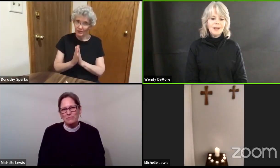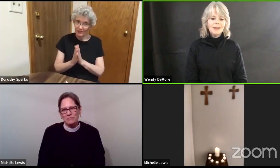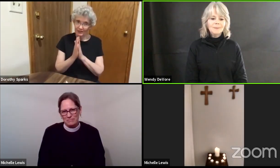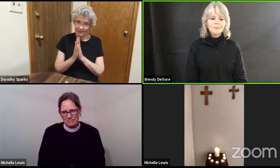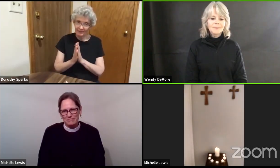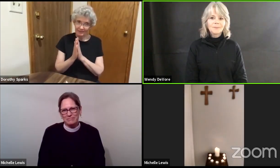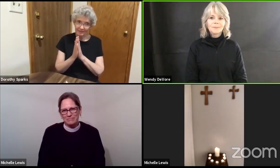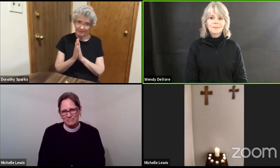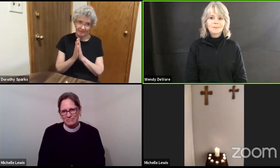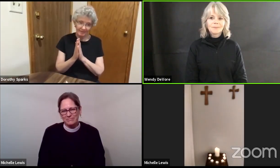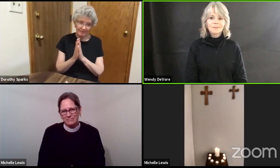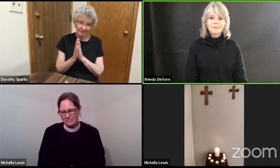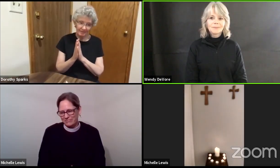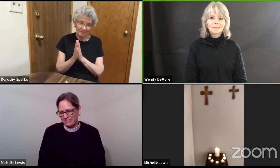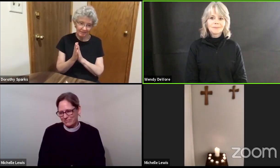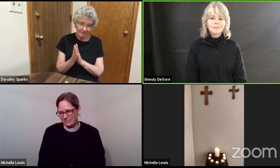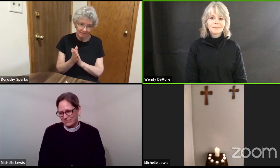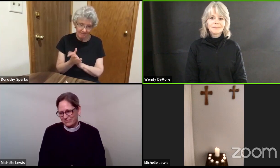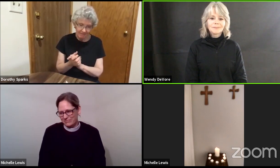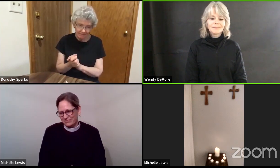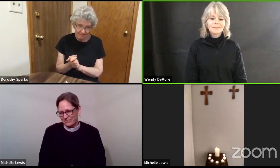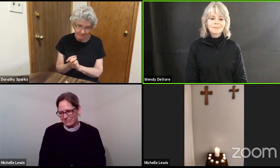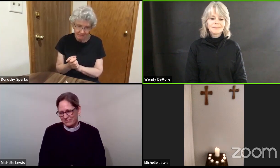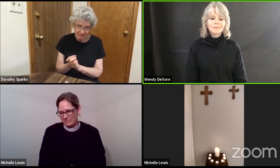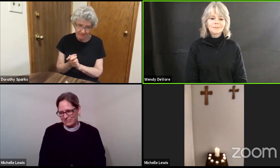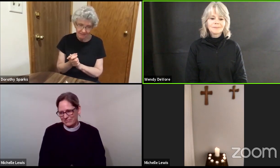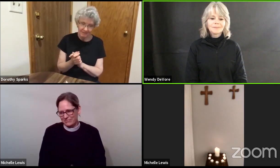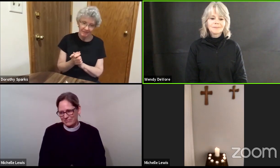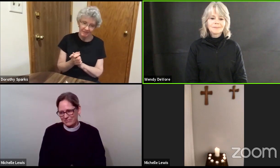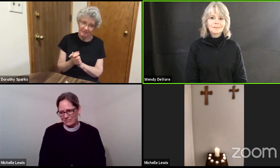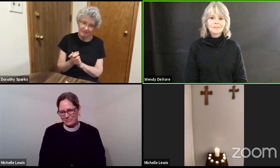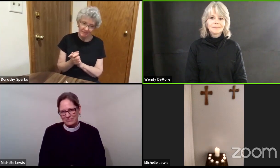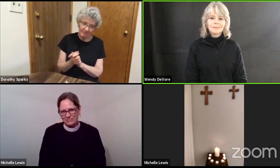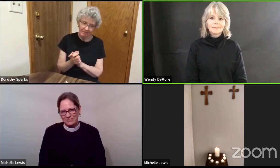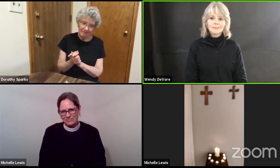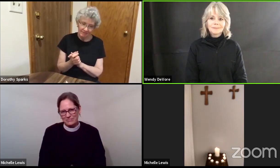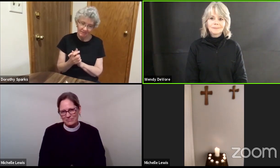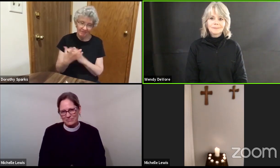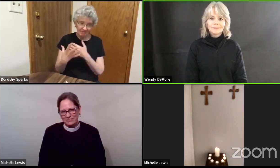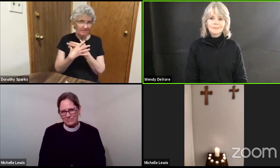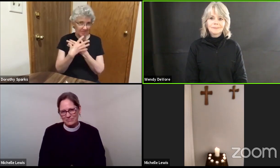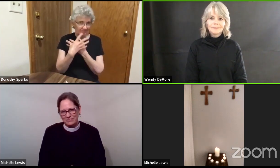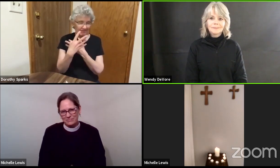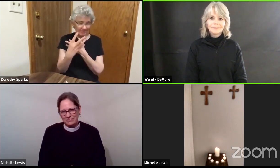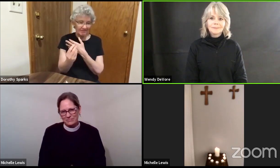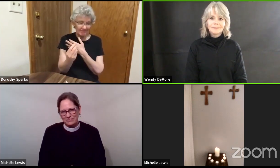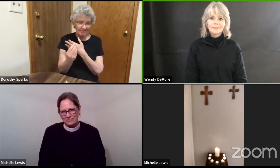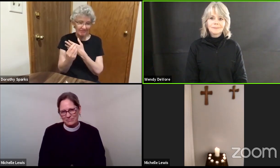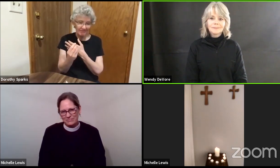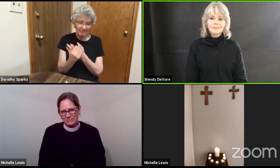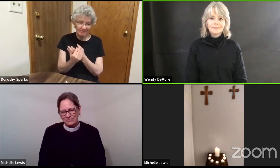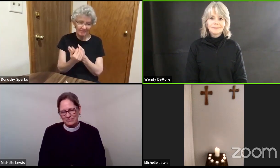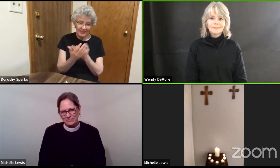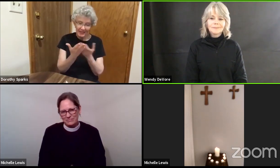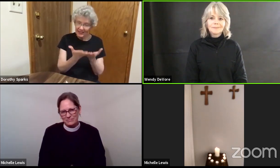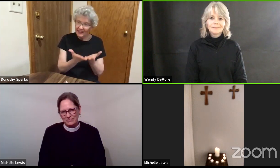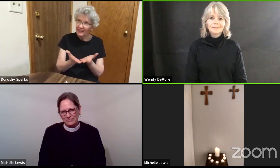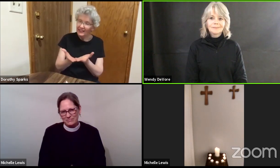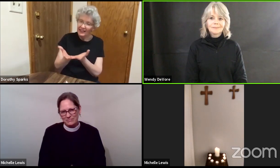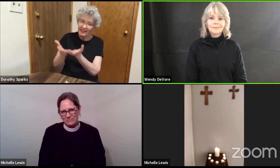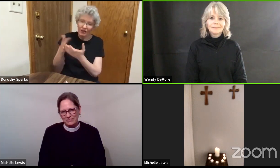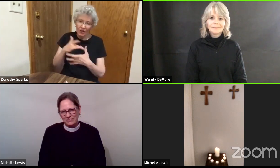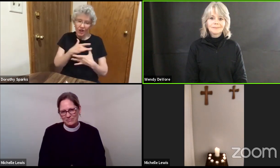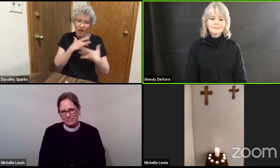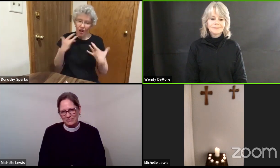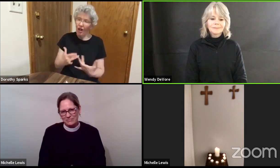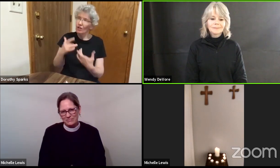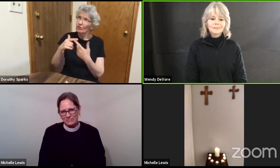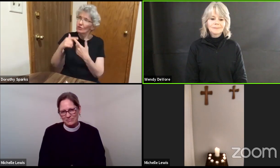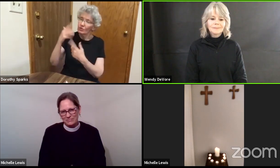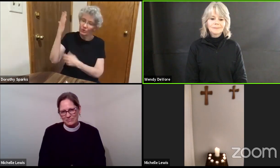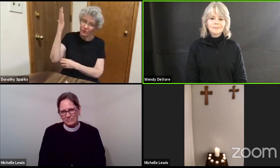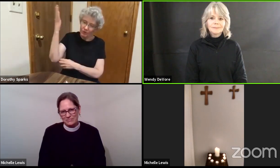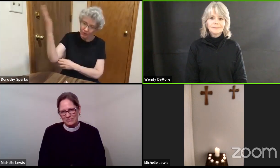now